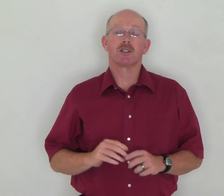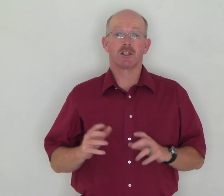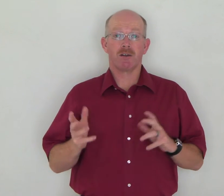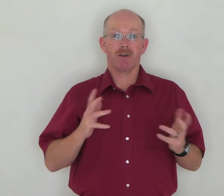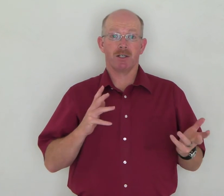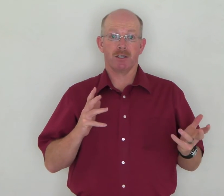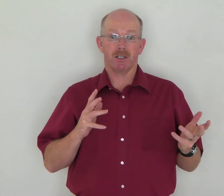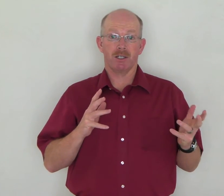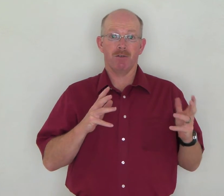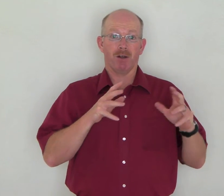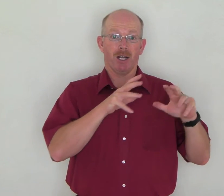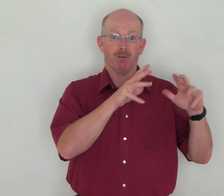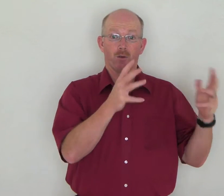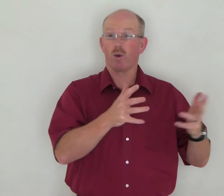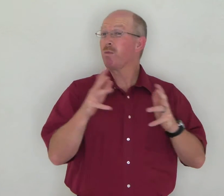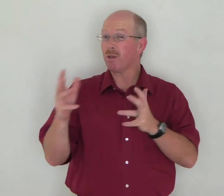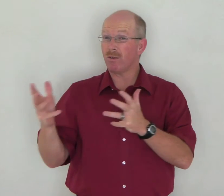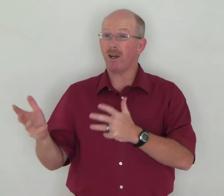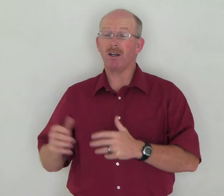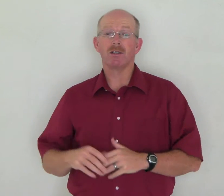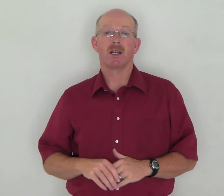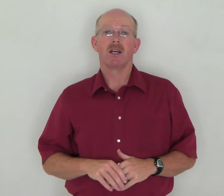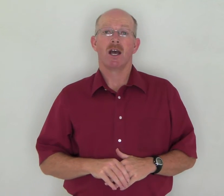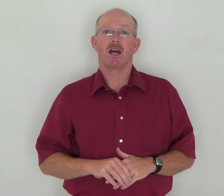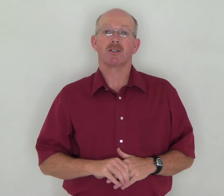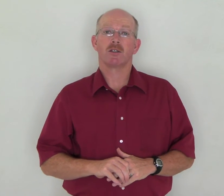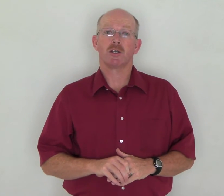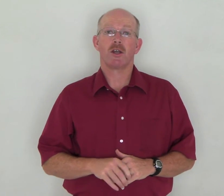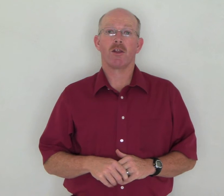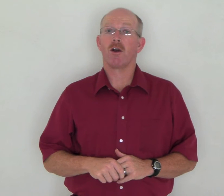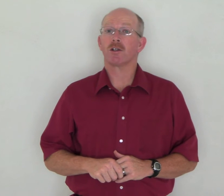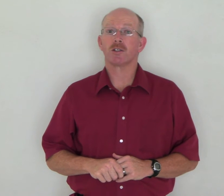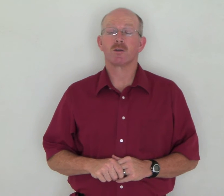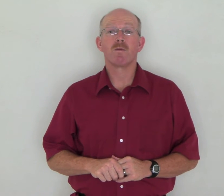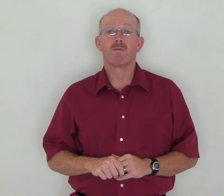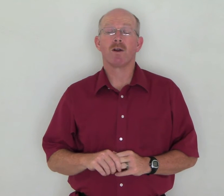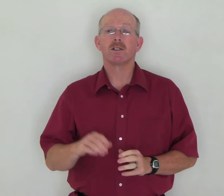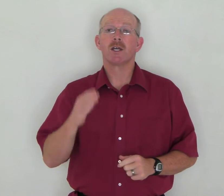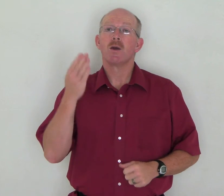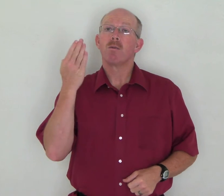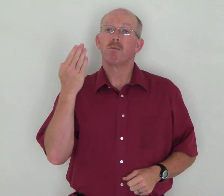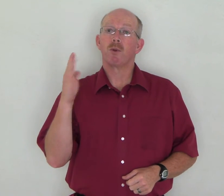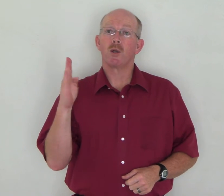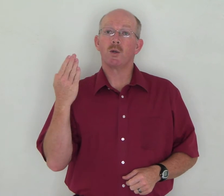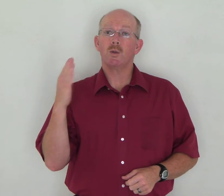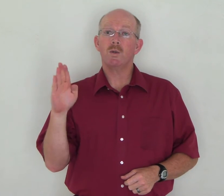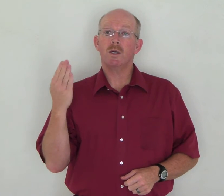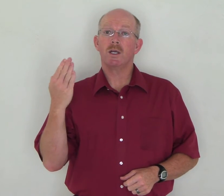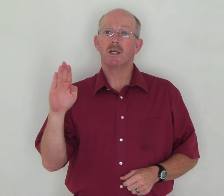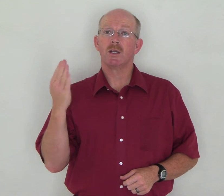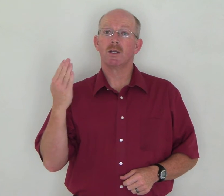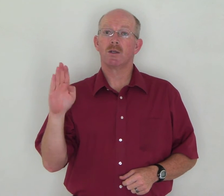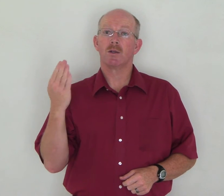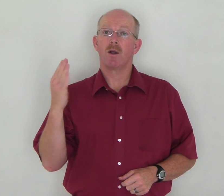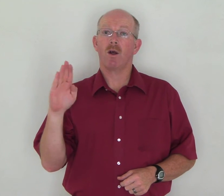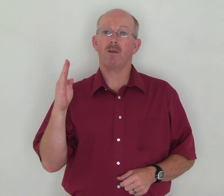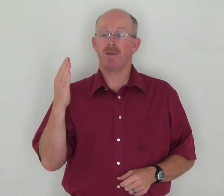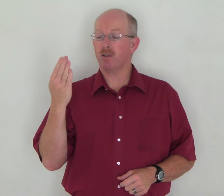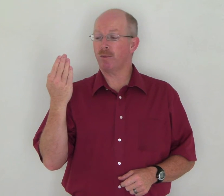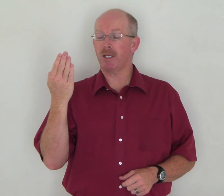there's different, different kind of groups of colors. So I'll show you the largest group first. Blue. All of these will be done